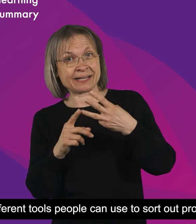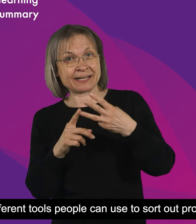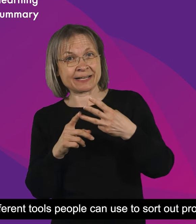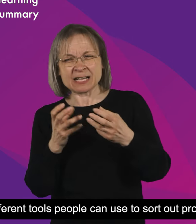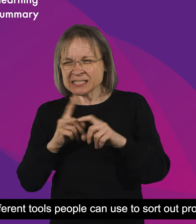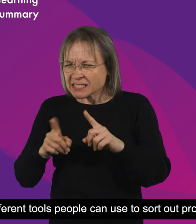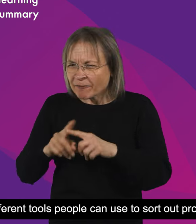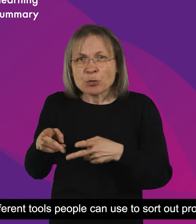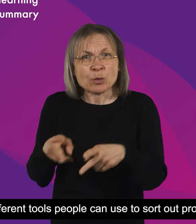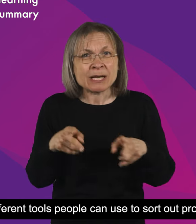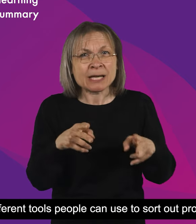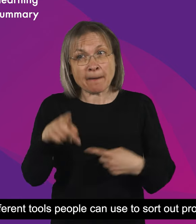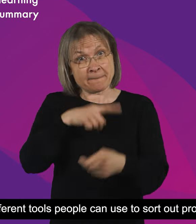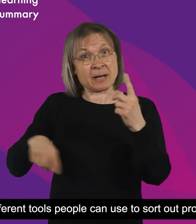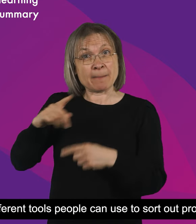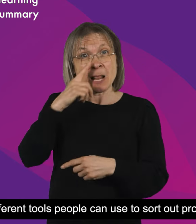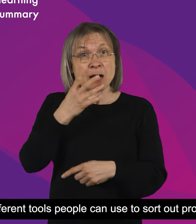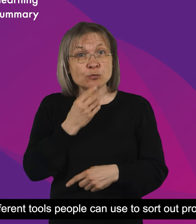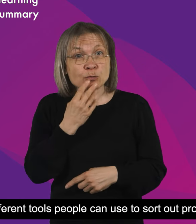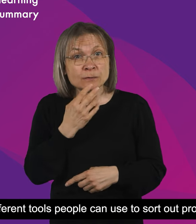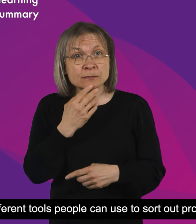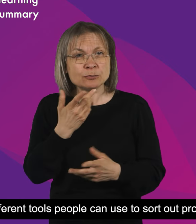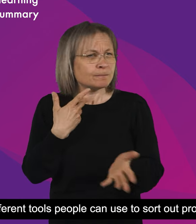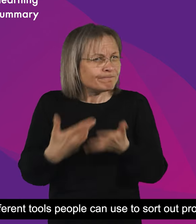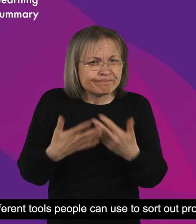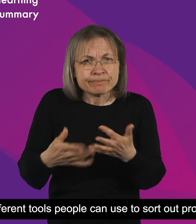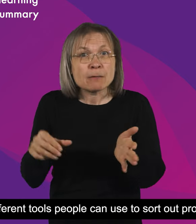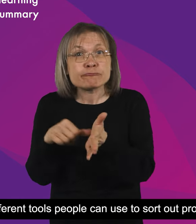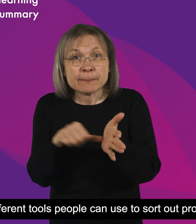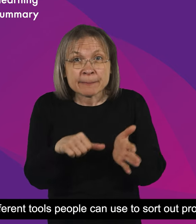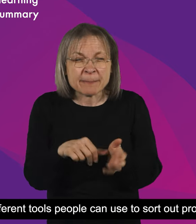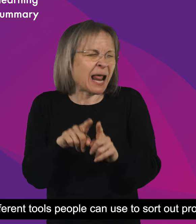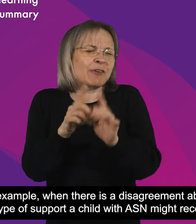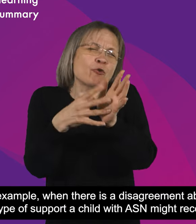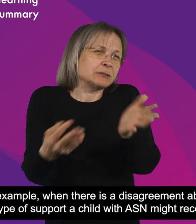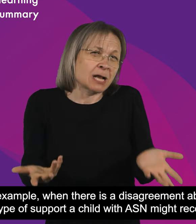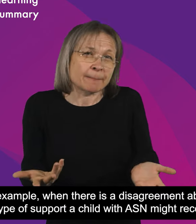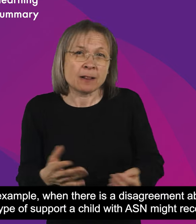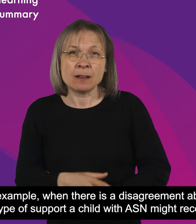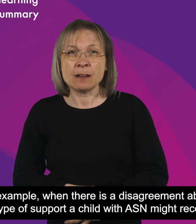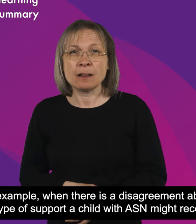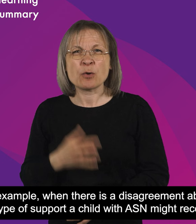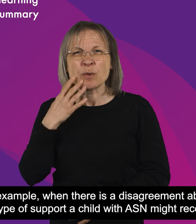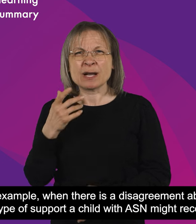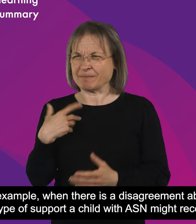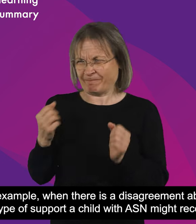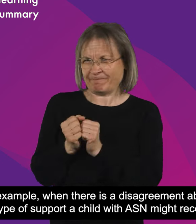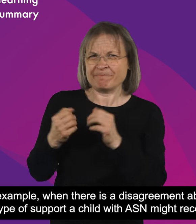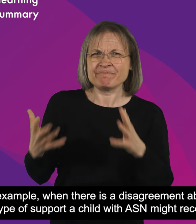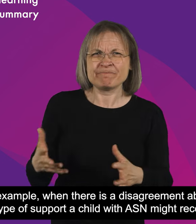The different tools people can use to sort out problems. For example, when there is a disagreement about the type of support a child